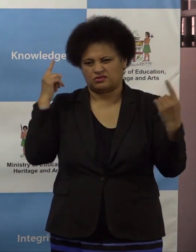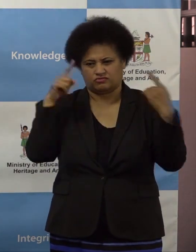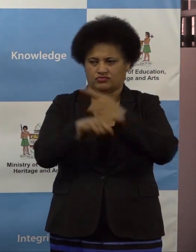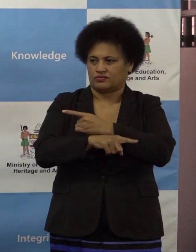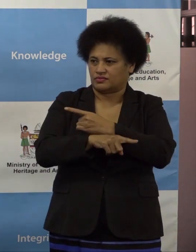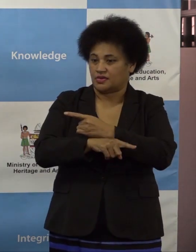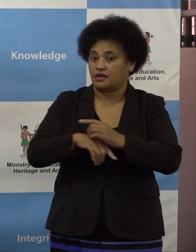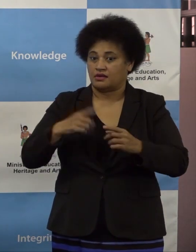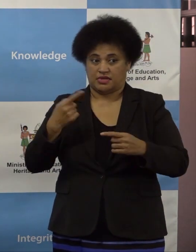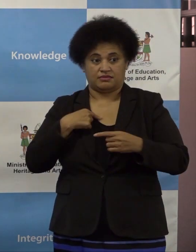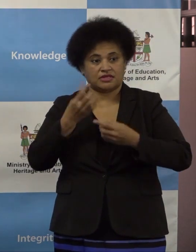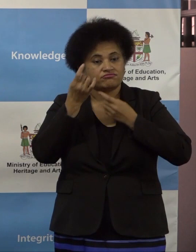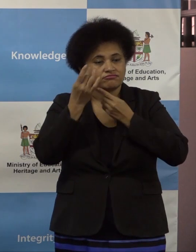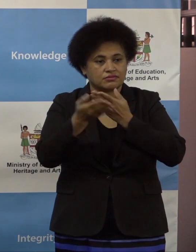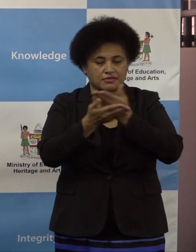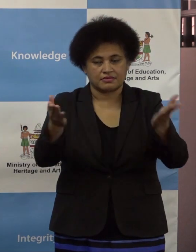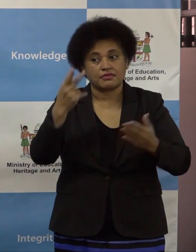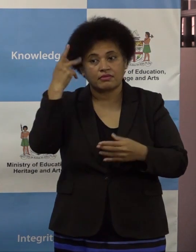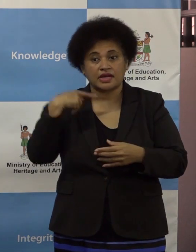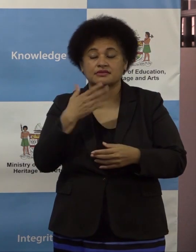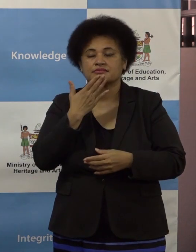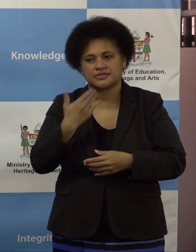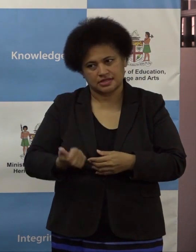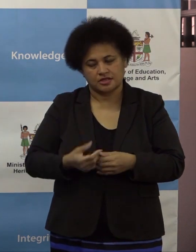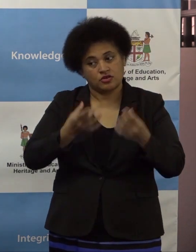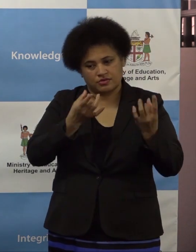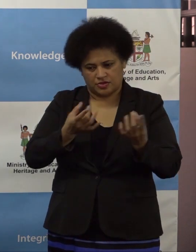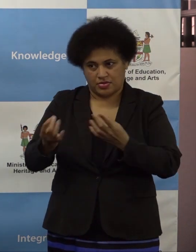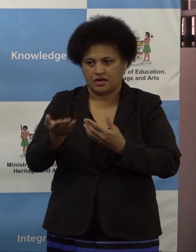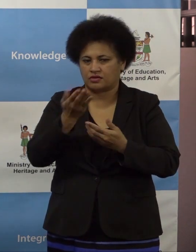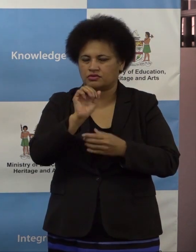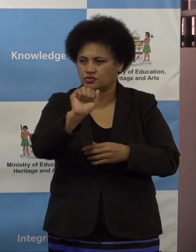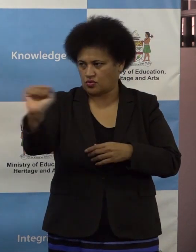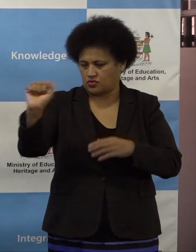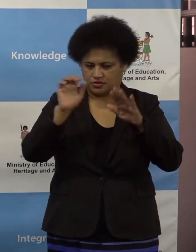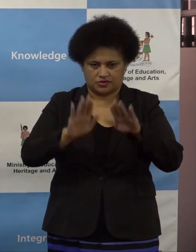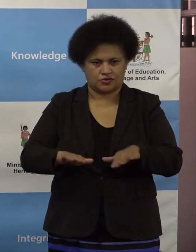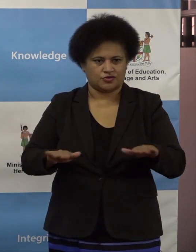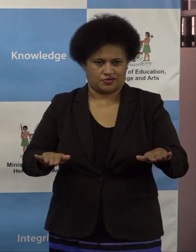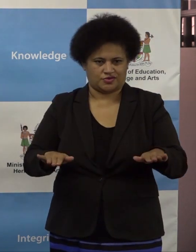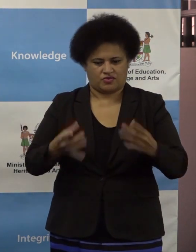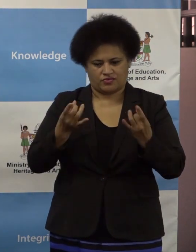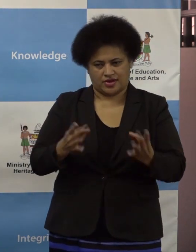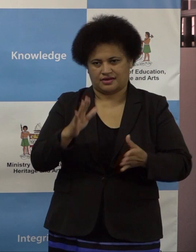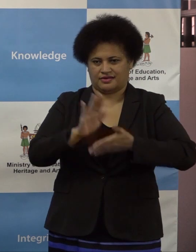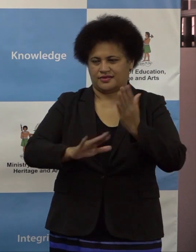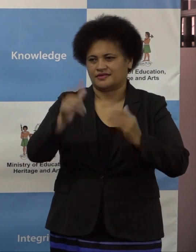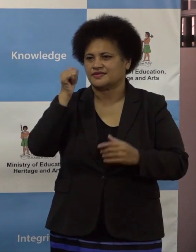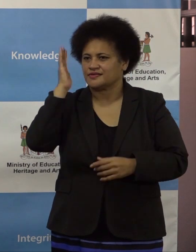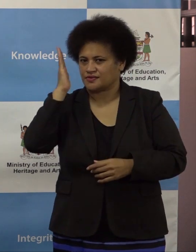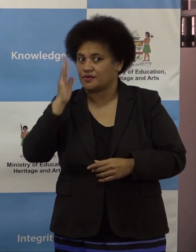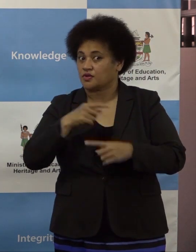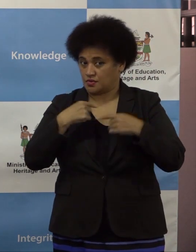message to the parents is that they need to prepare their children so that they can go back to school. We will be